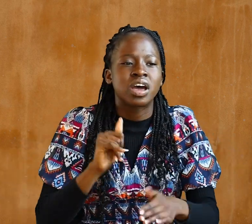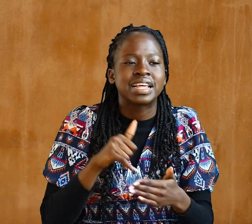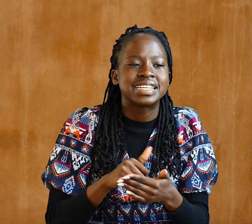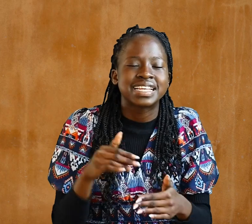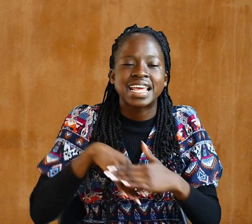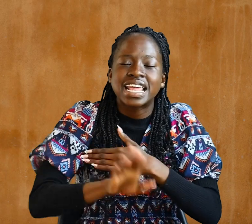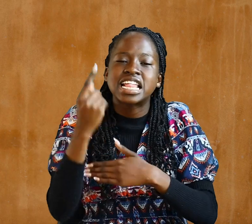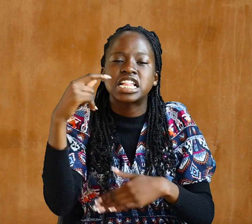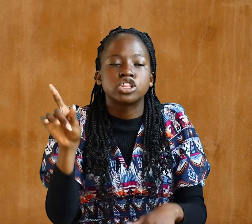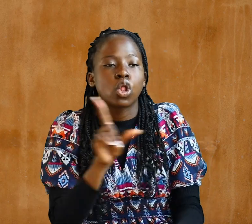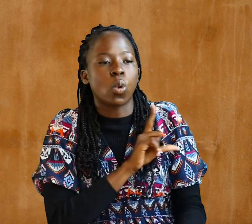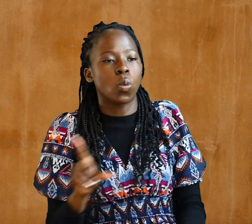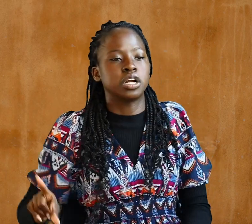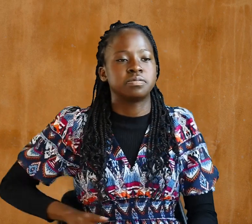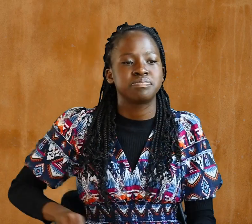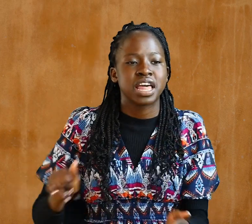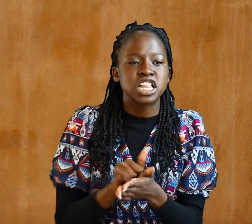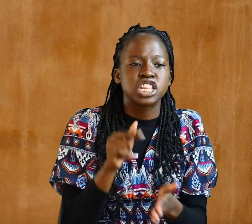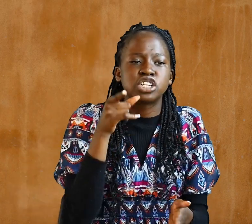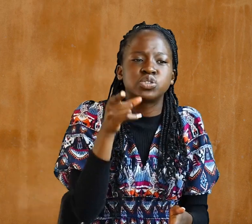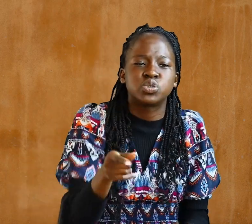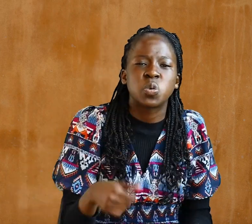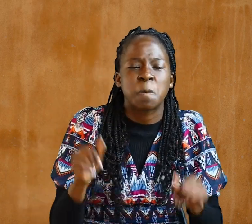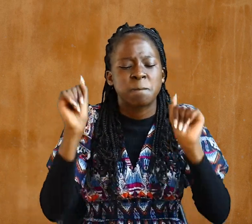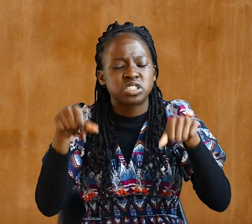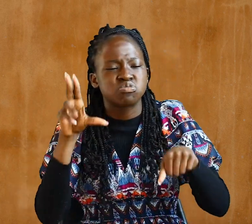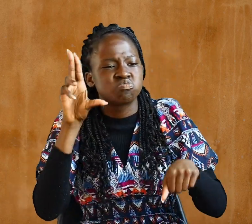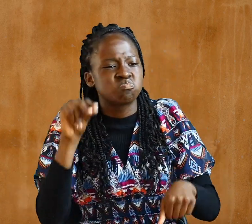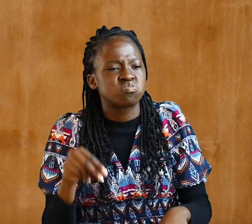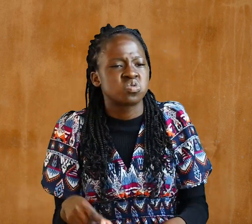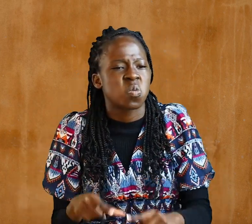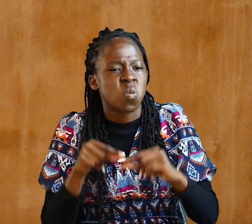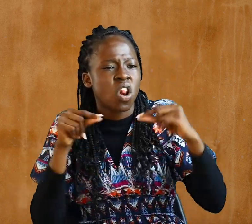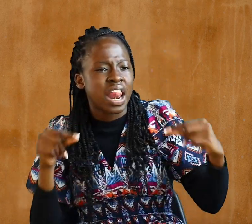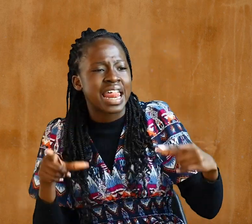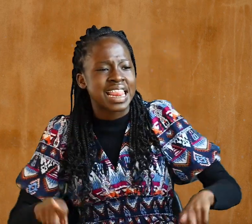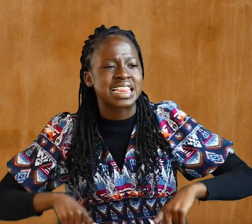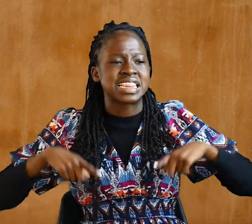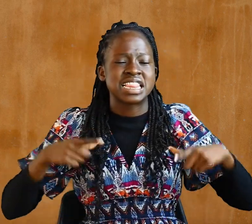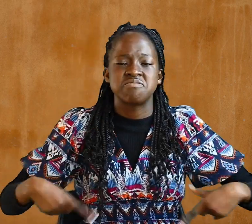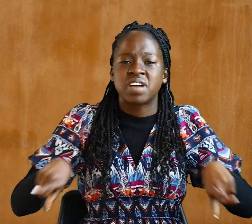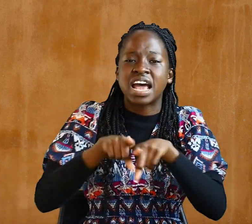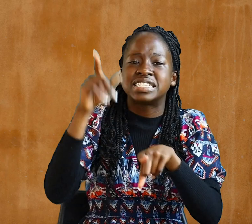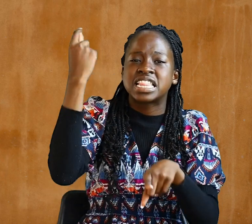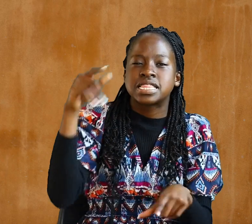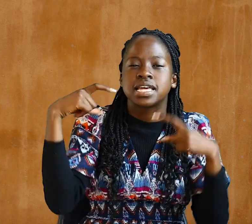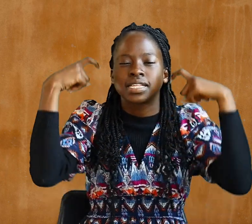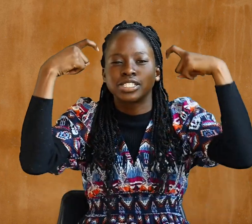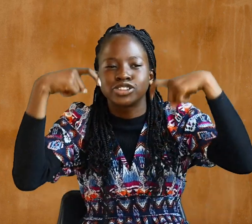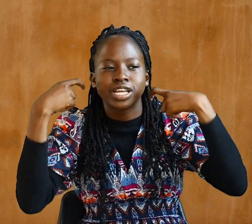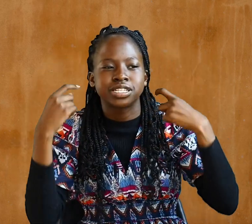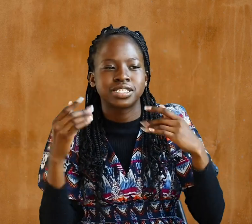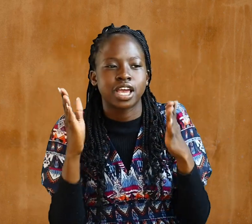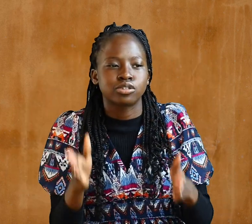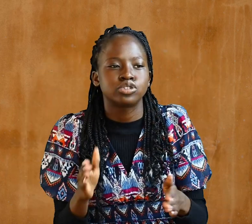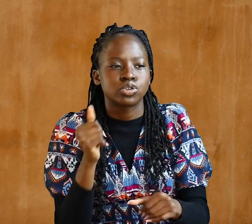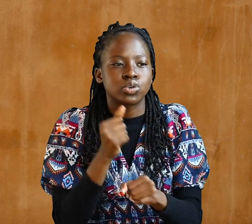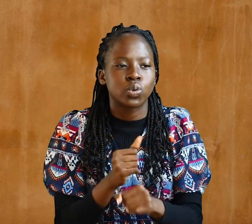on it in the Lord That you must no longer live as the Gentiles do In the